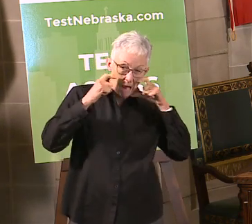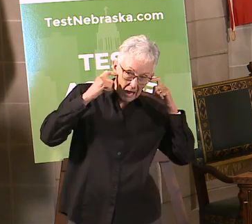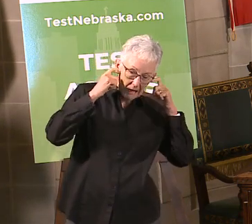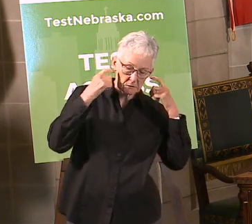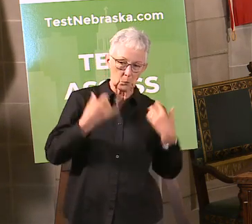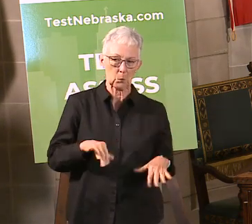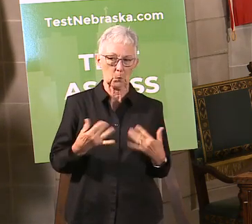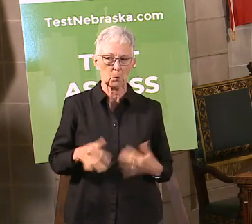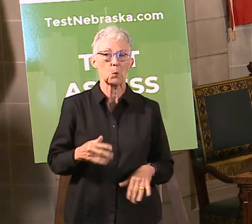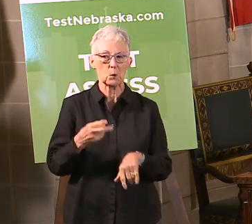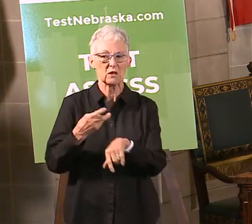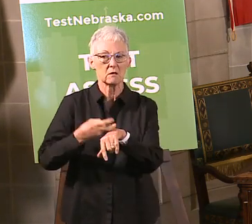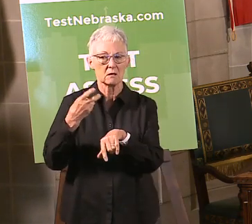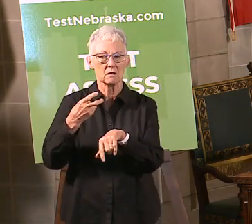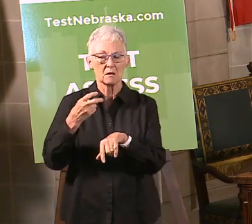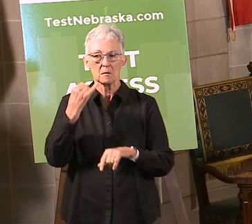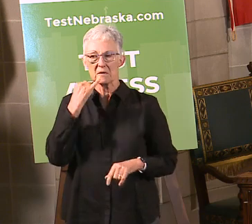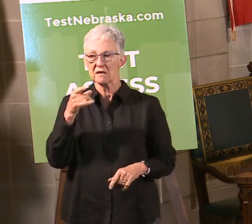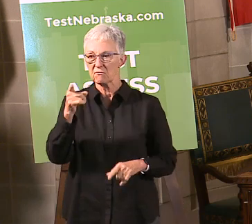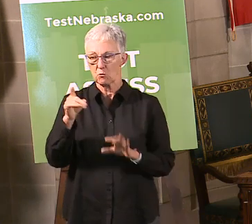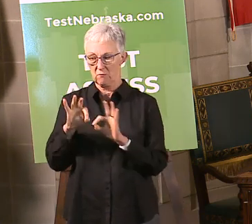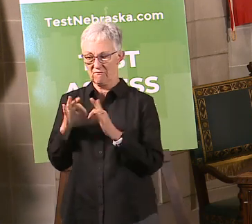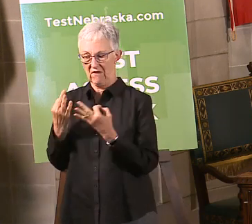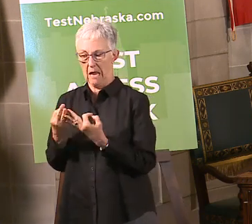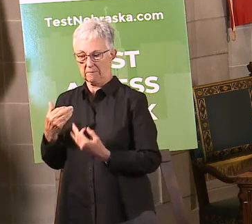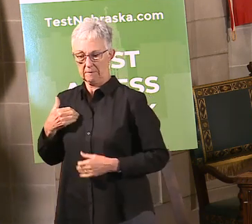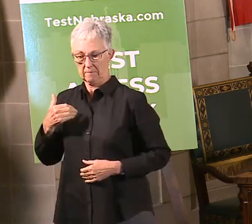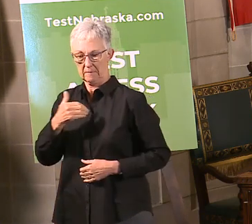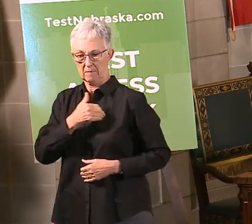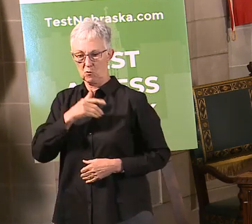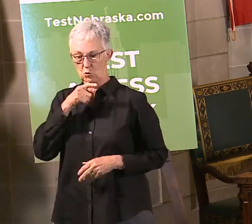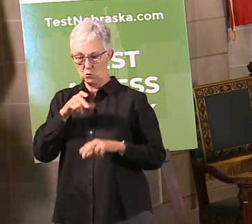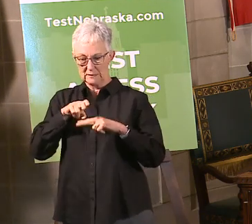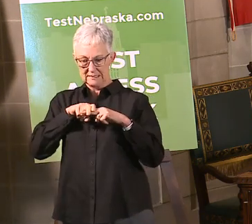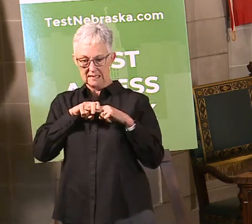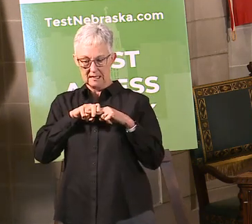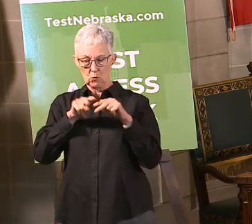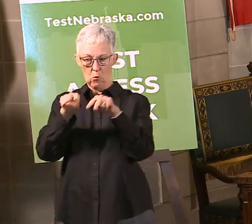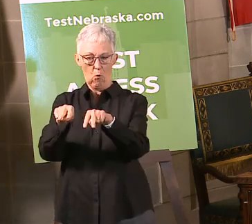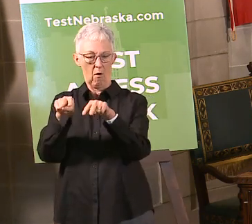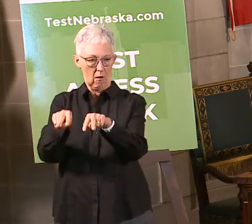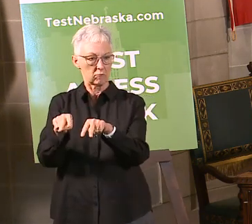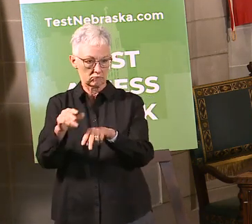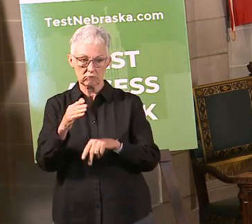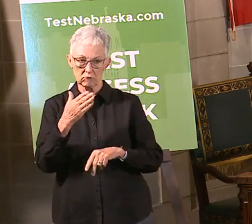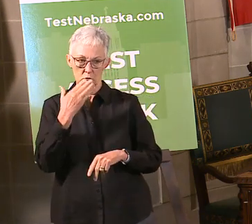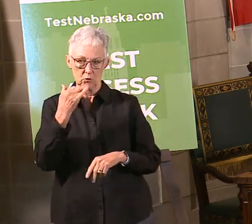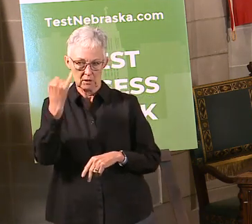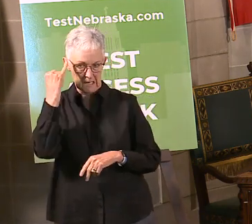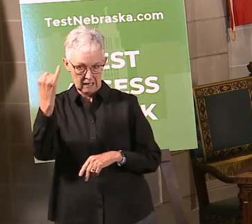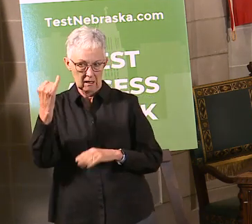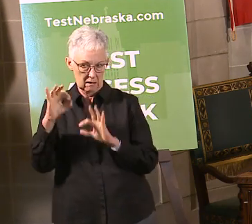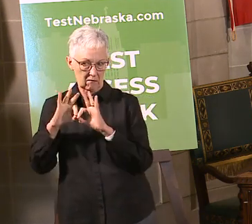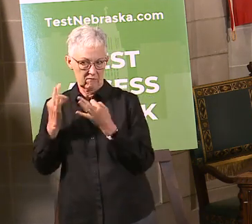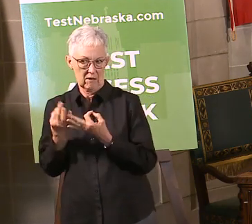one of the household members that are there, that's not a bad idea whenever you're in public to wear a mask. In some cases, again, it's just not going to be practical to